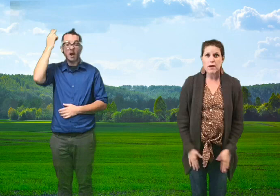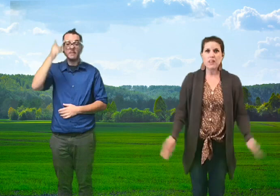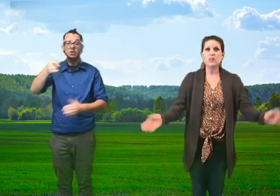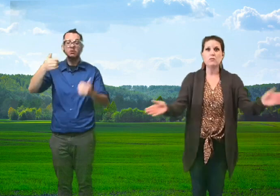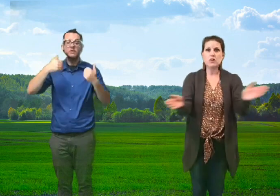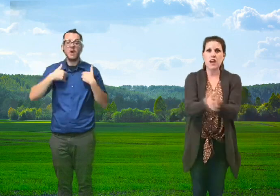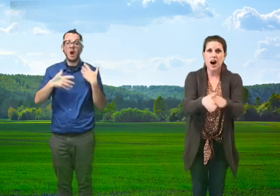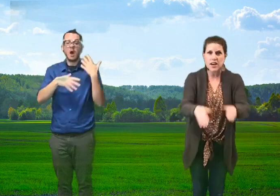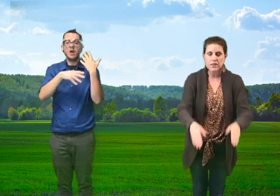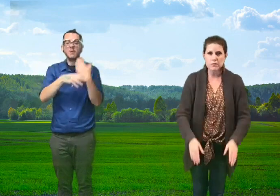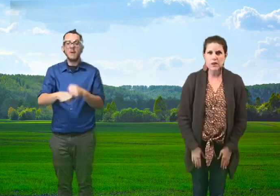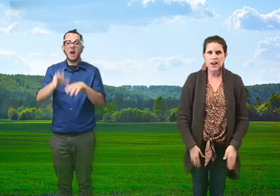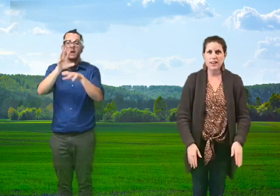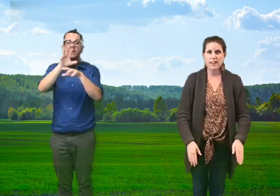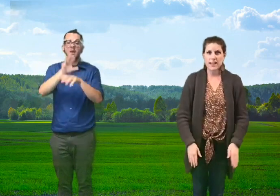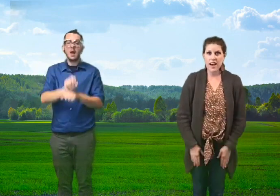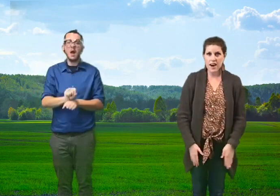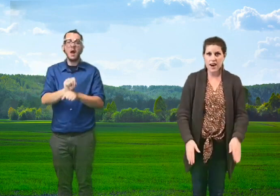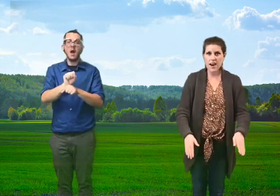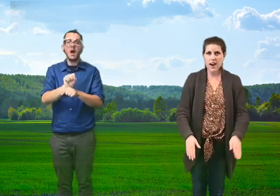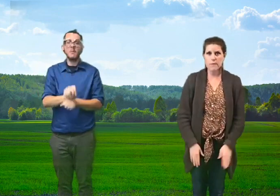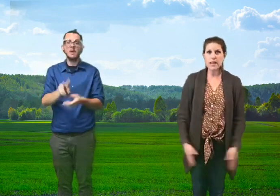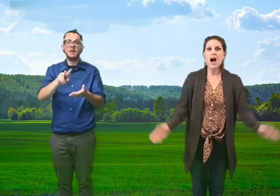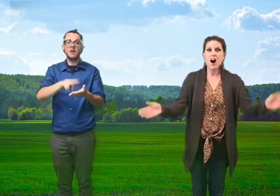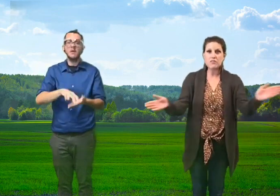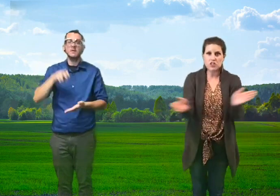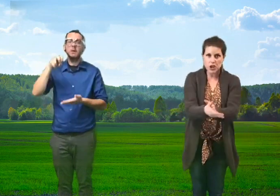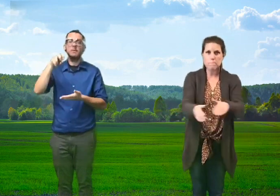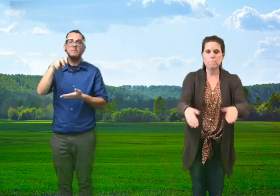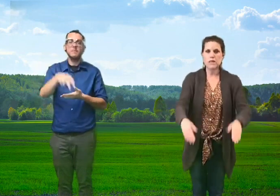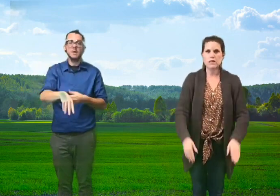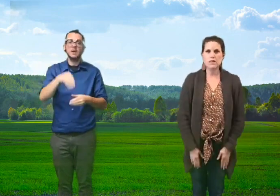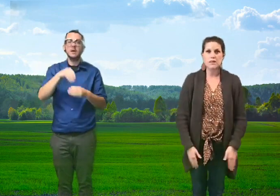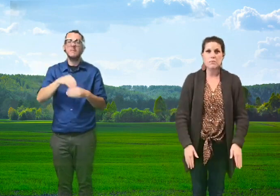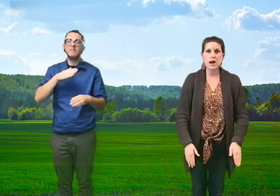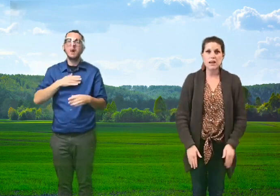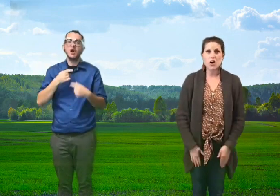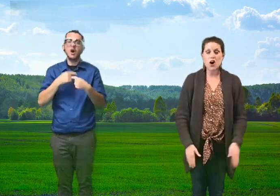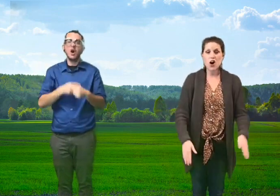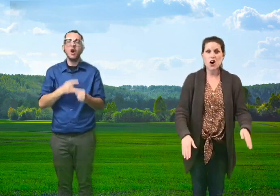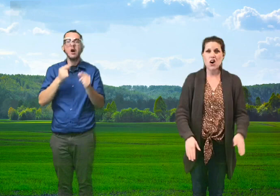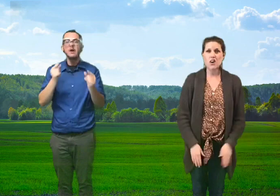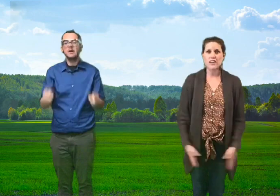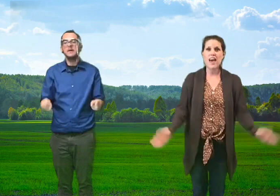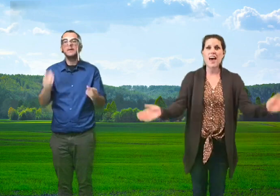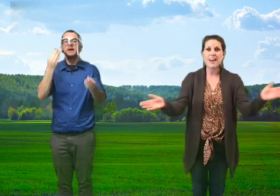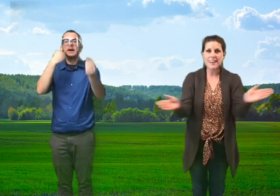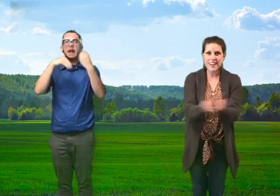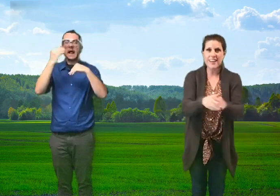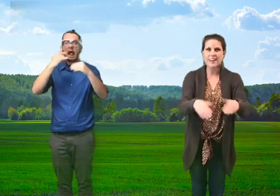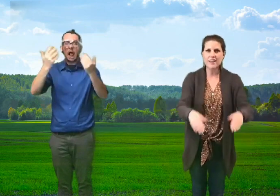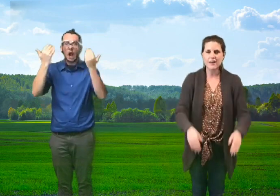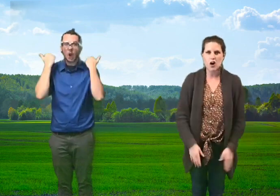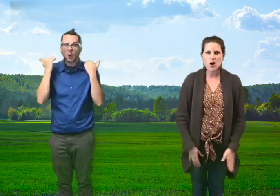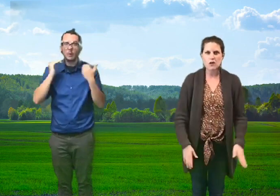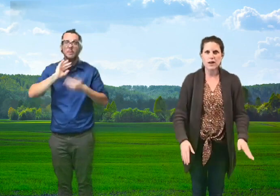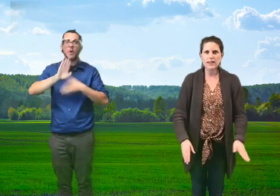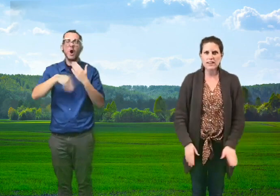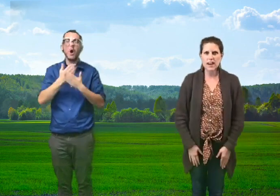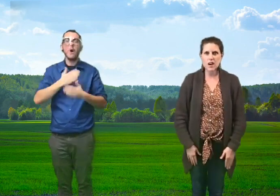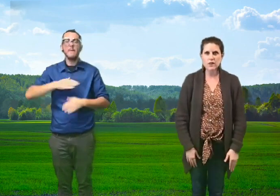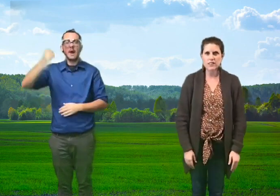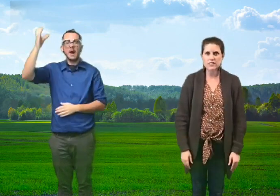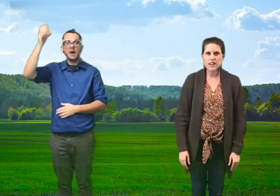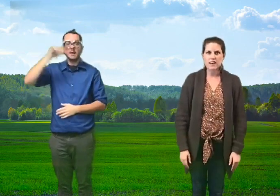Rabbit, you've got a mighty habit of jumping in my garden and eating all